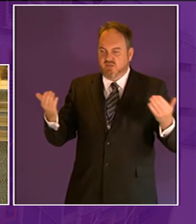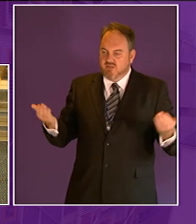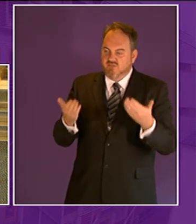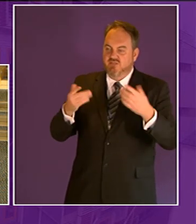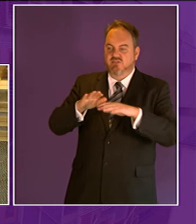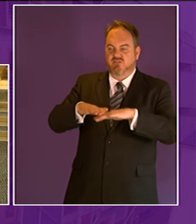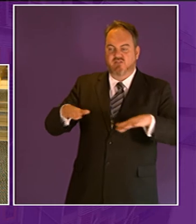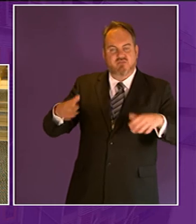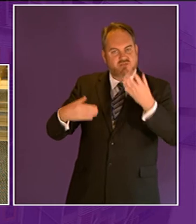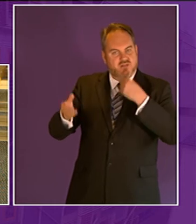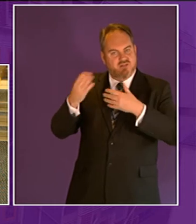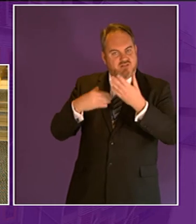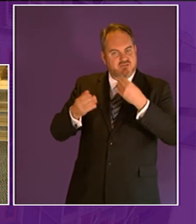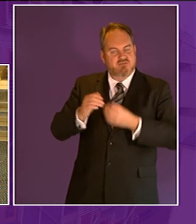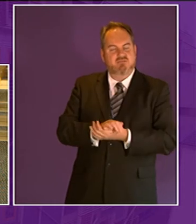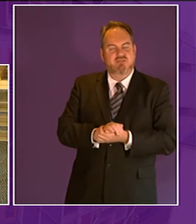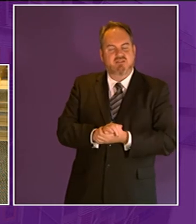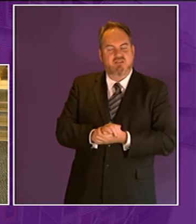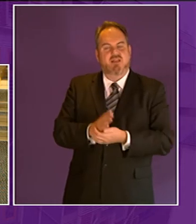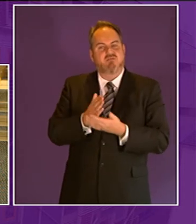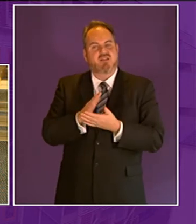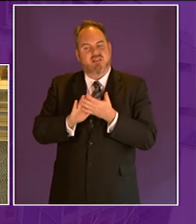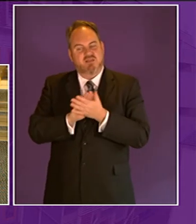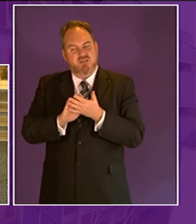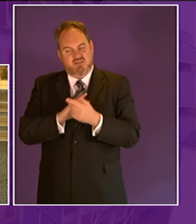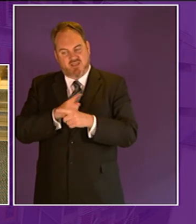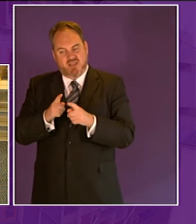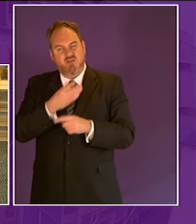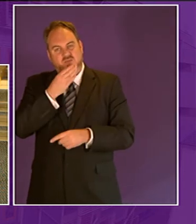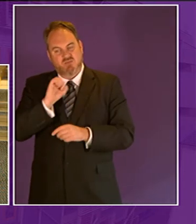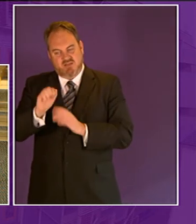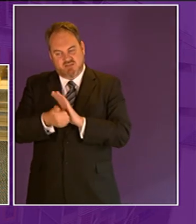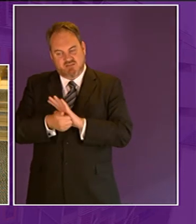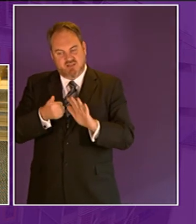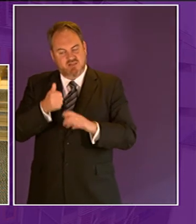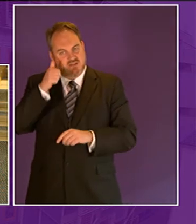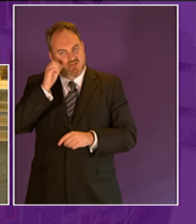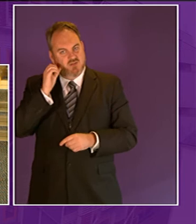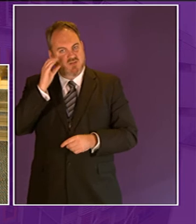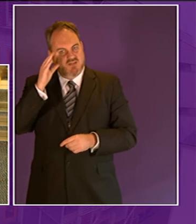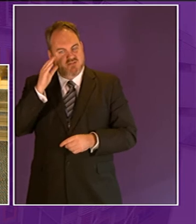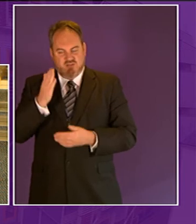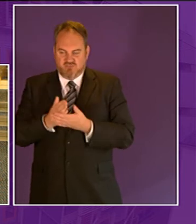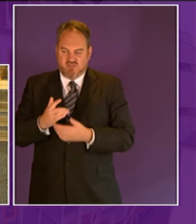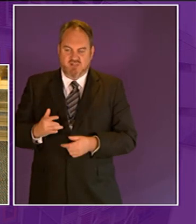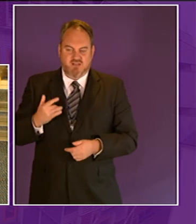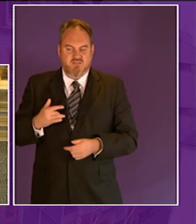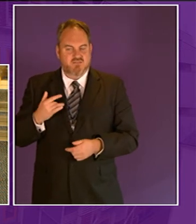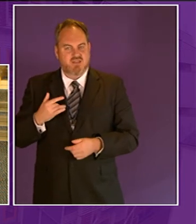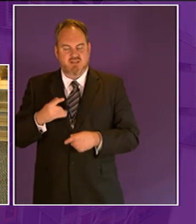meaningful engaging opportunities to apply their skills and knowledge in a real life context such interdisciplinary learning allows children's